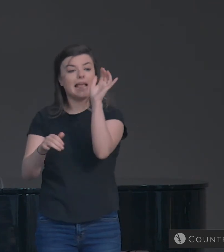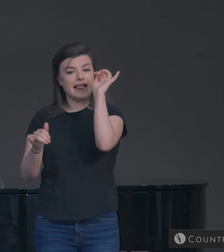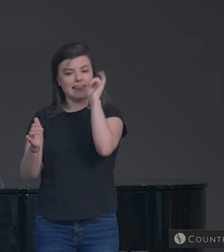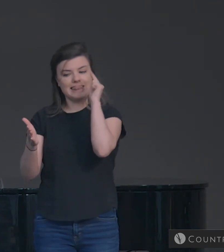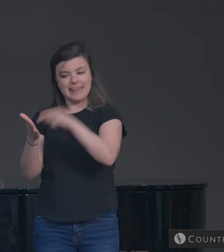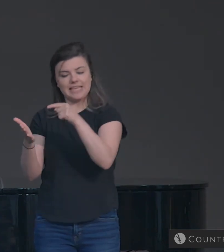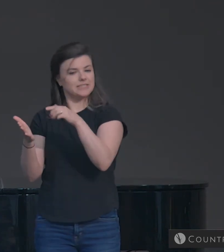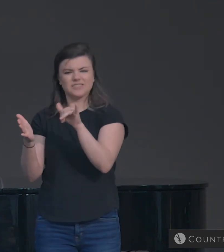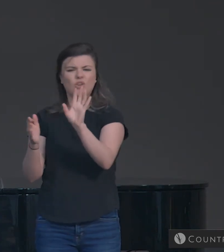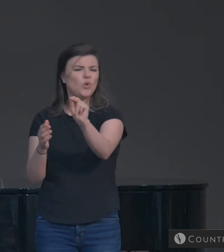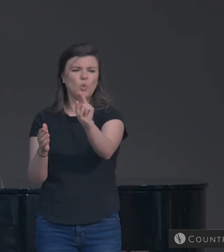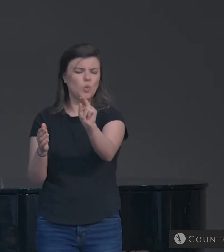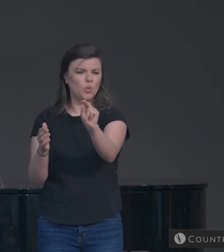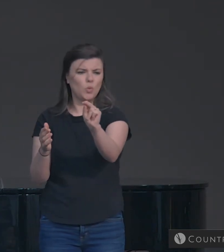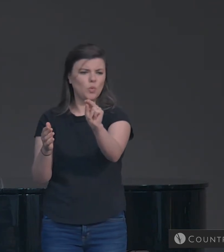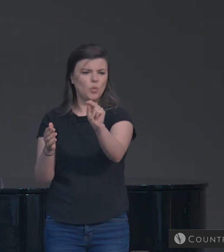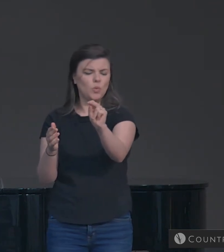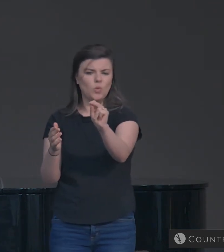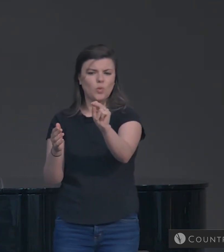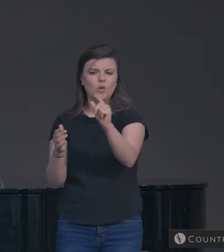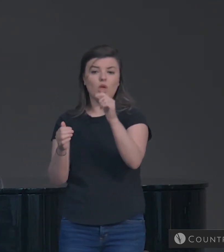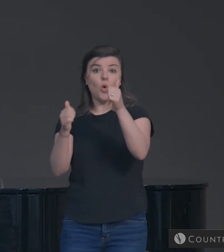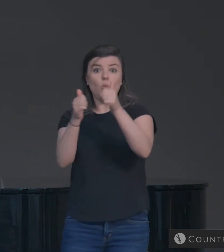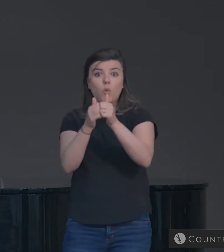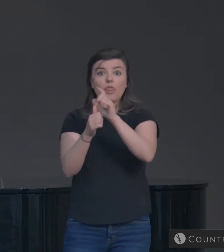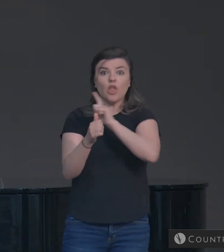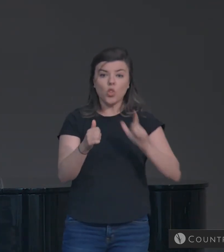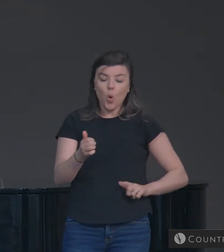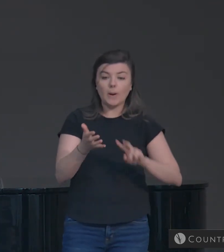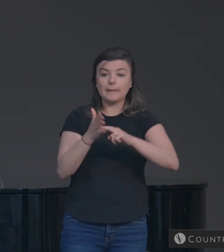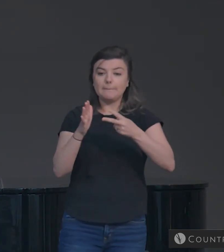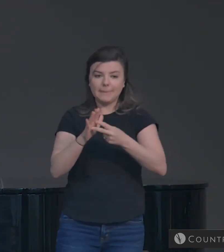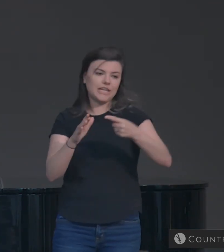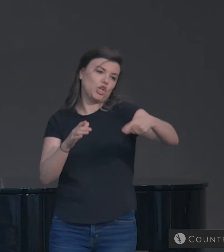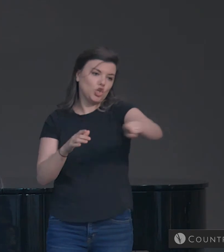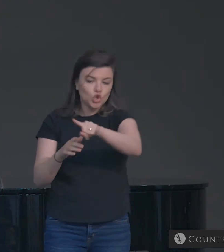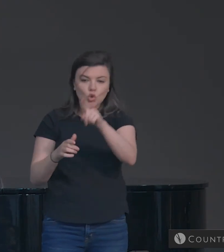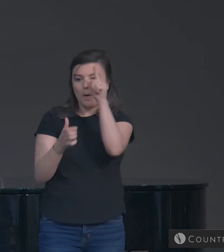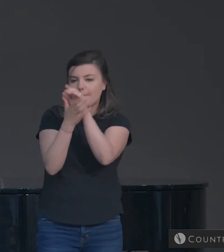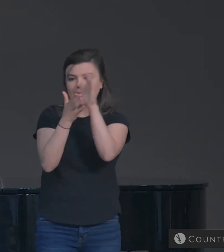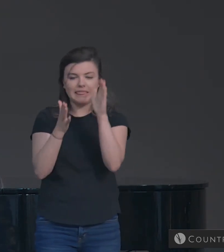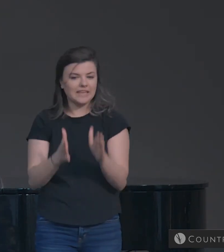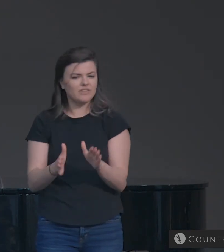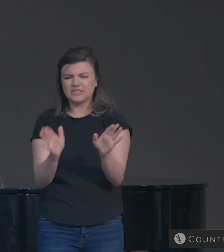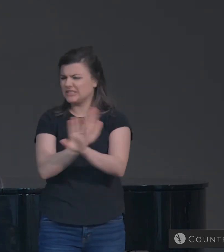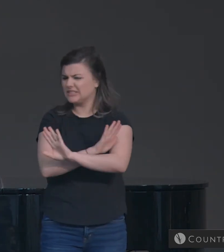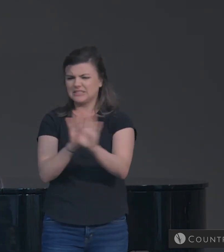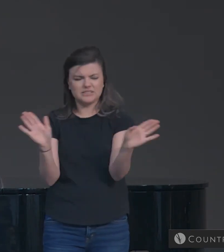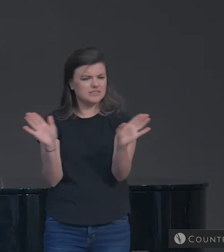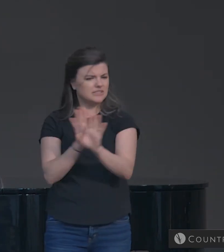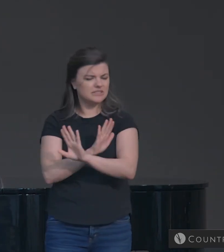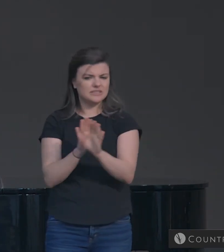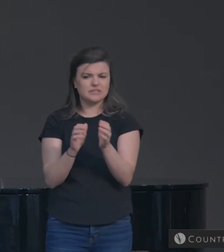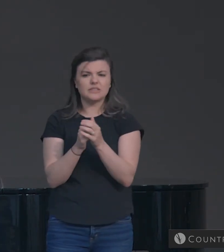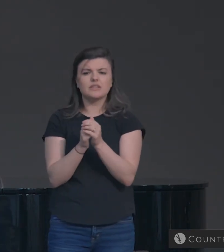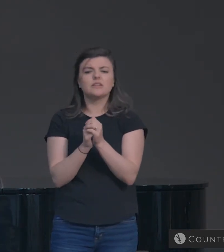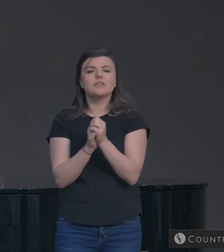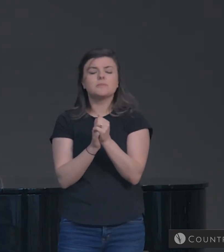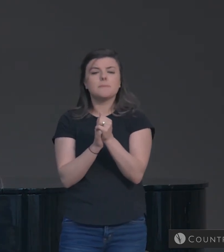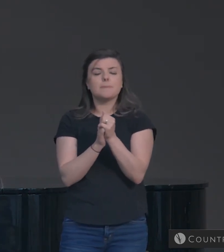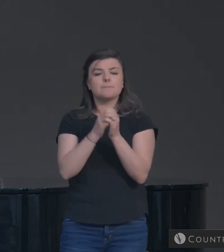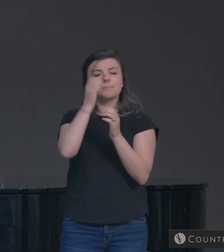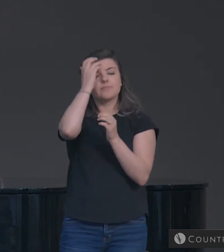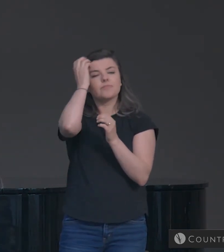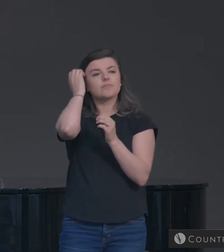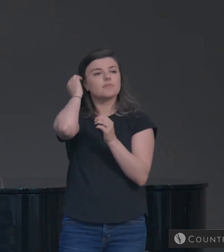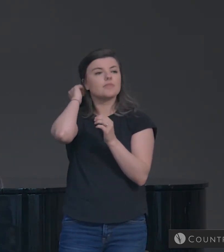He's not saying that with the Lord, meaning those who dwell in God's presence with God.